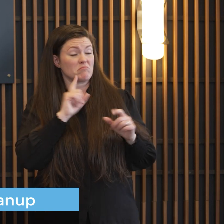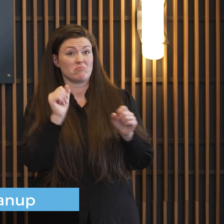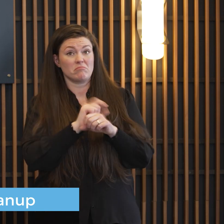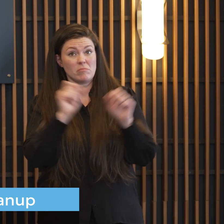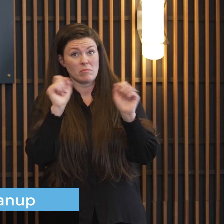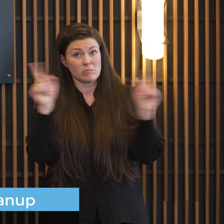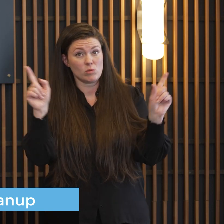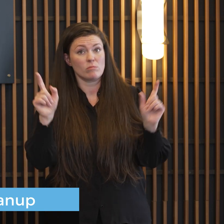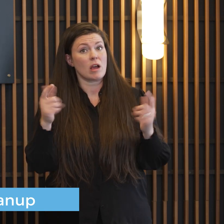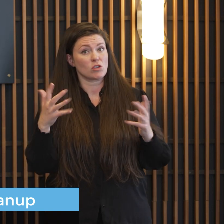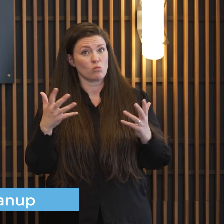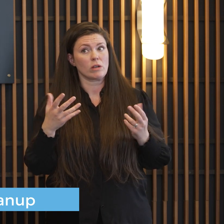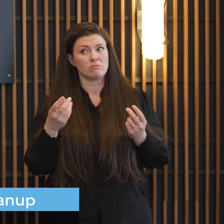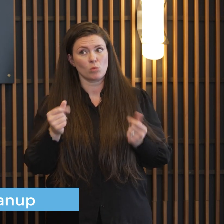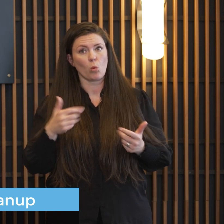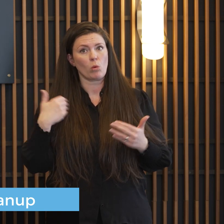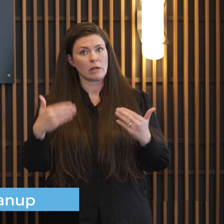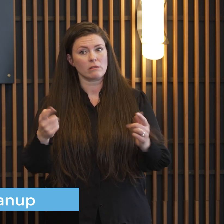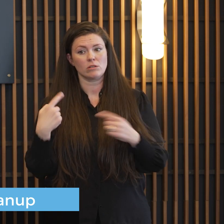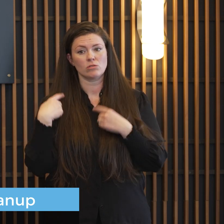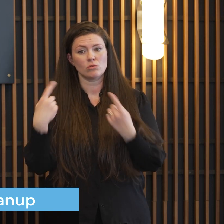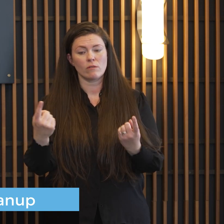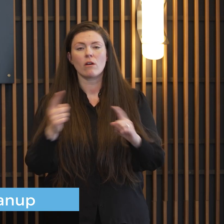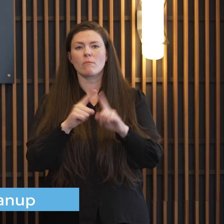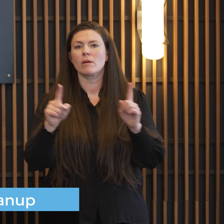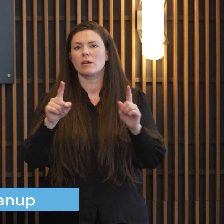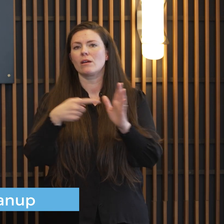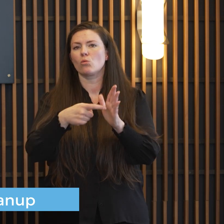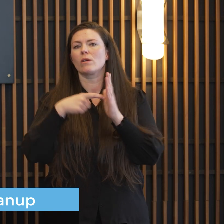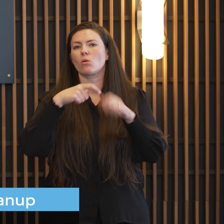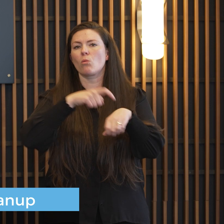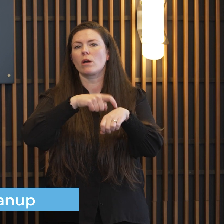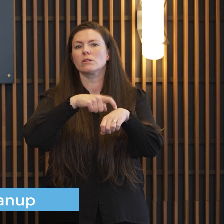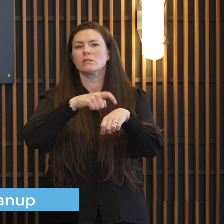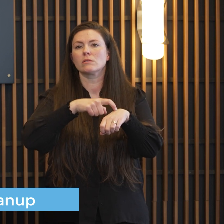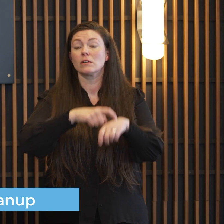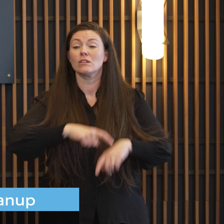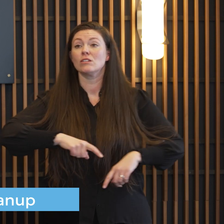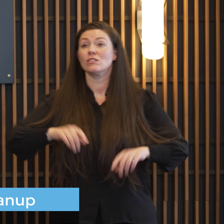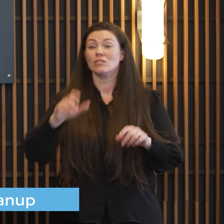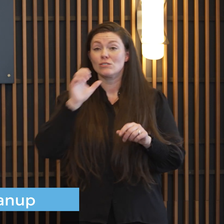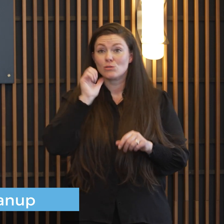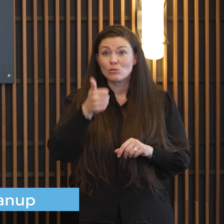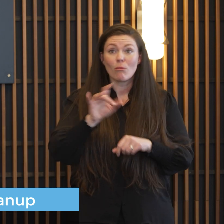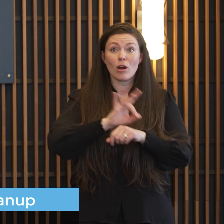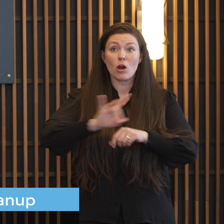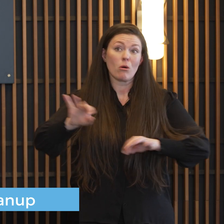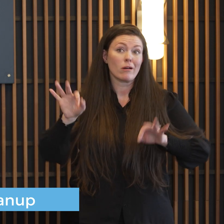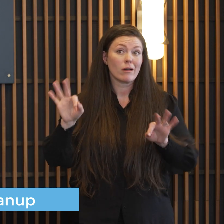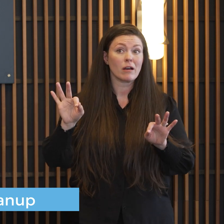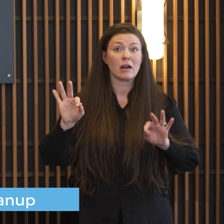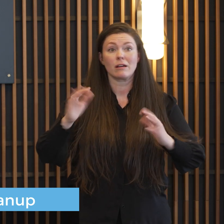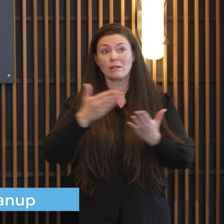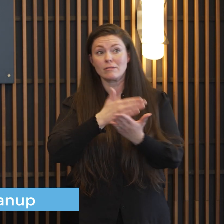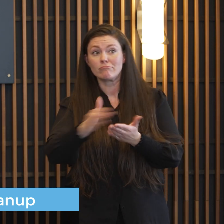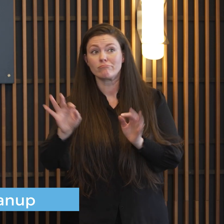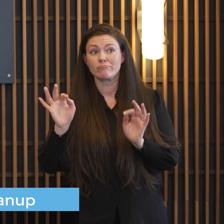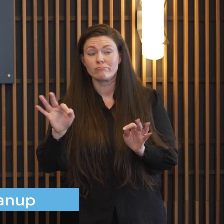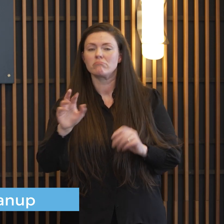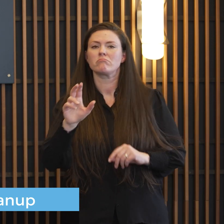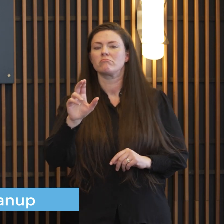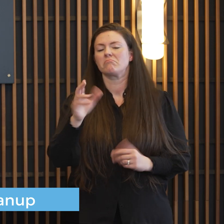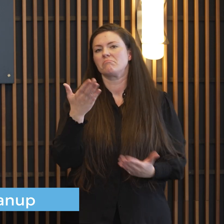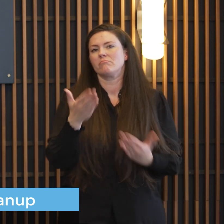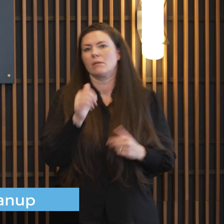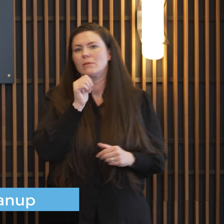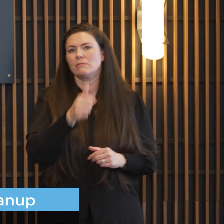but again it's going to take us some time so i i don't want to say yep everything's gonna be done by 8 a.m which it could not be so we could get